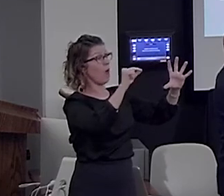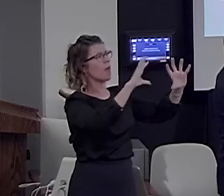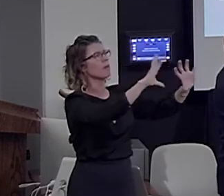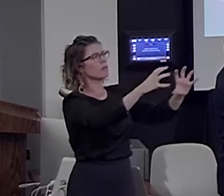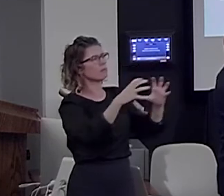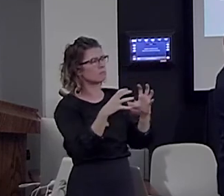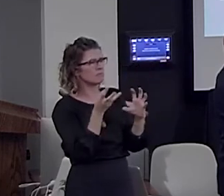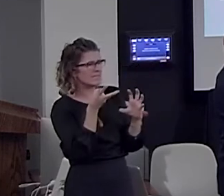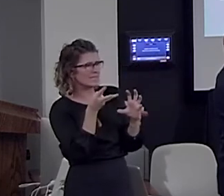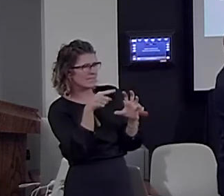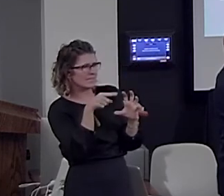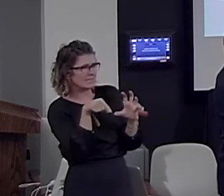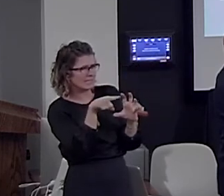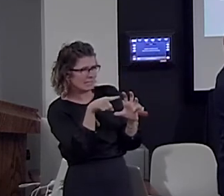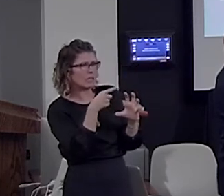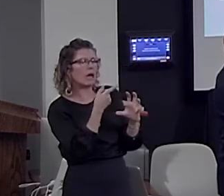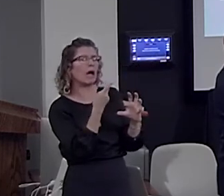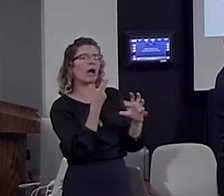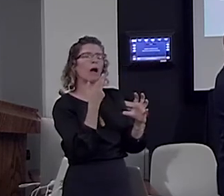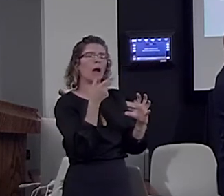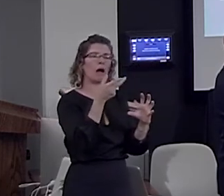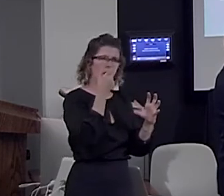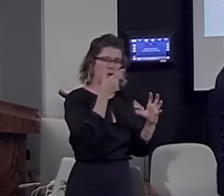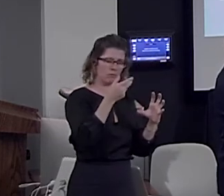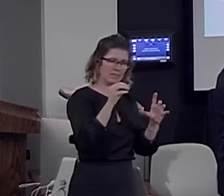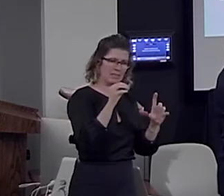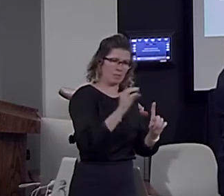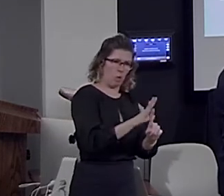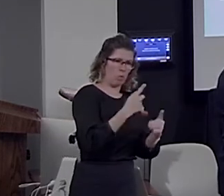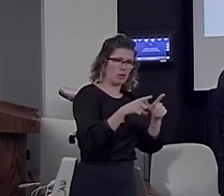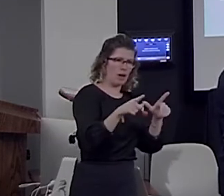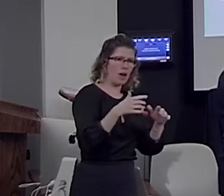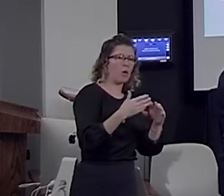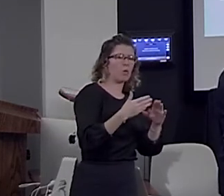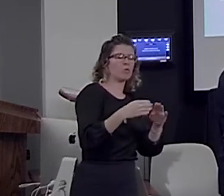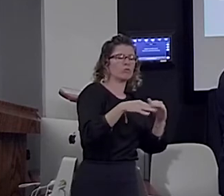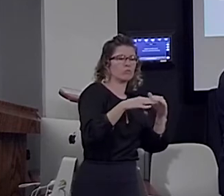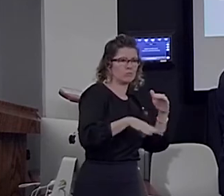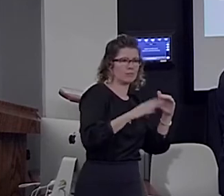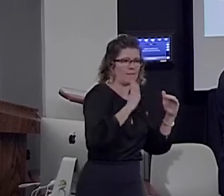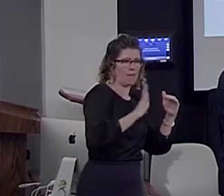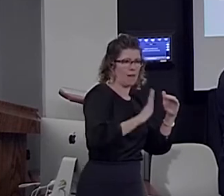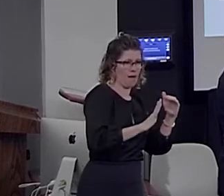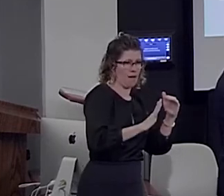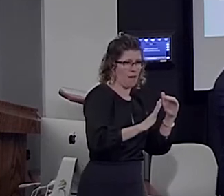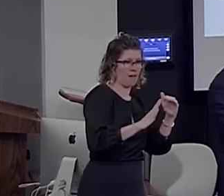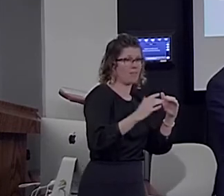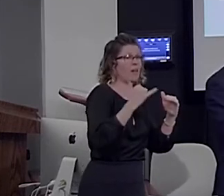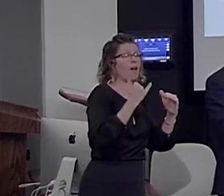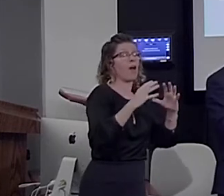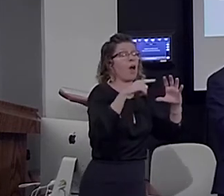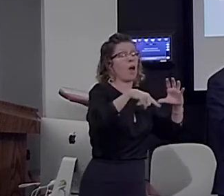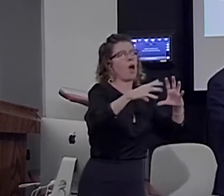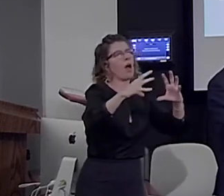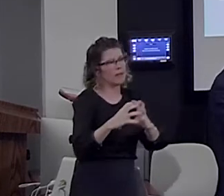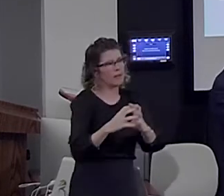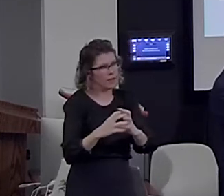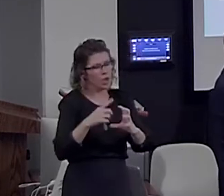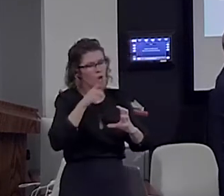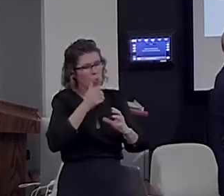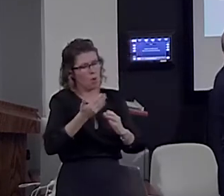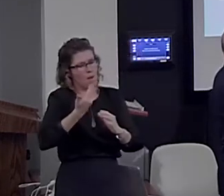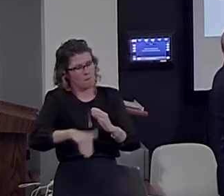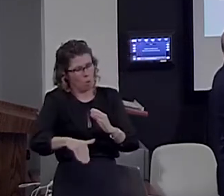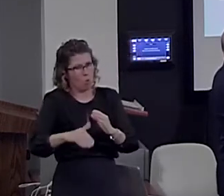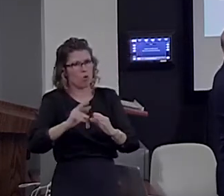either who had sign language before the age of five, or an even smaller subgroup of subjects who had sign language from birth. As you